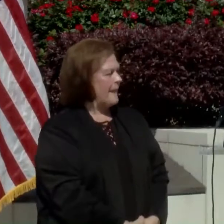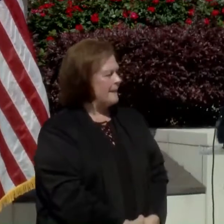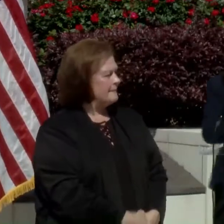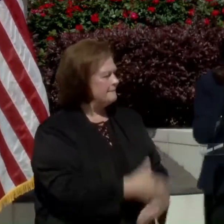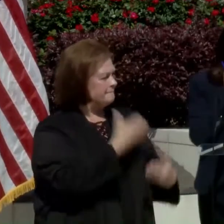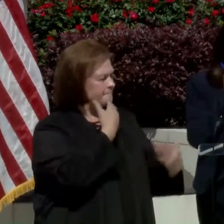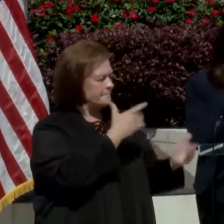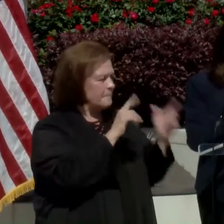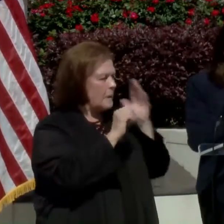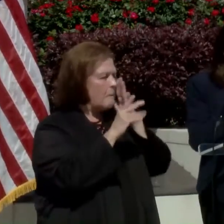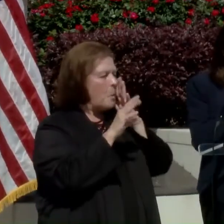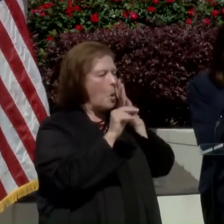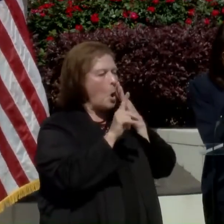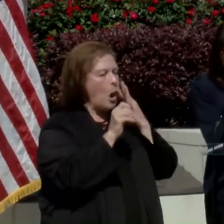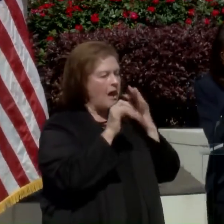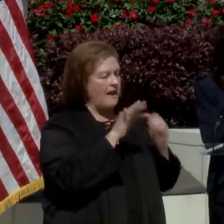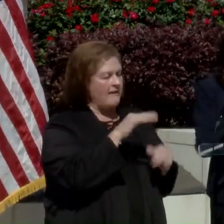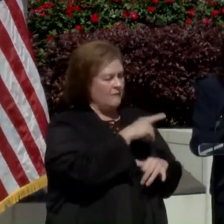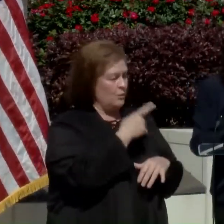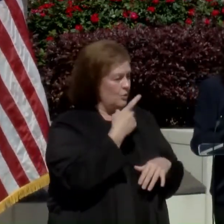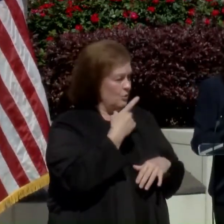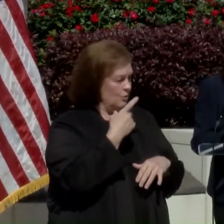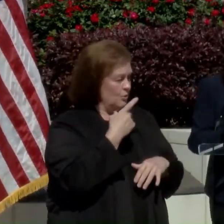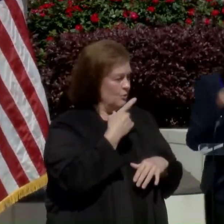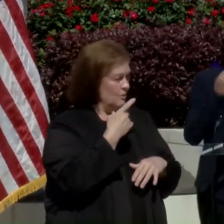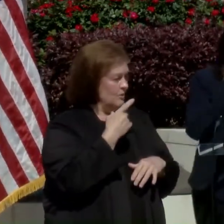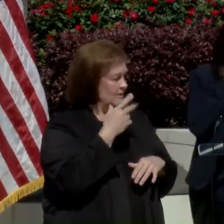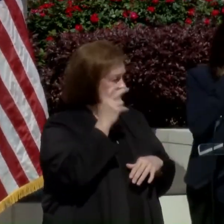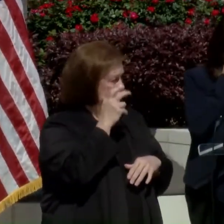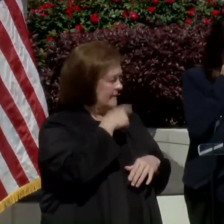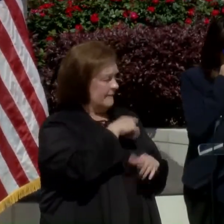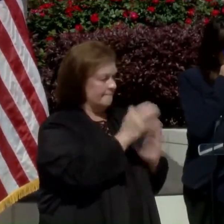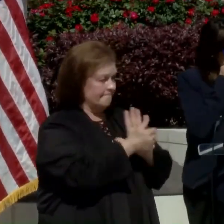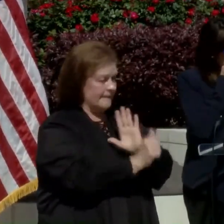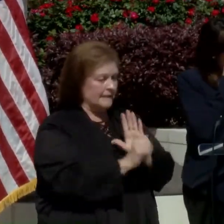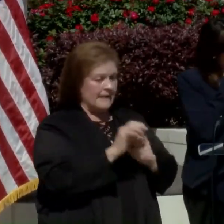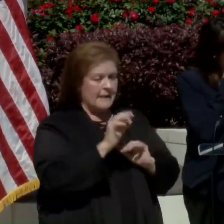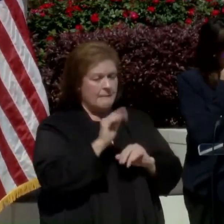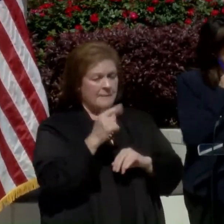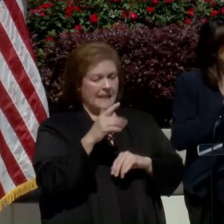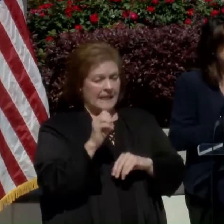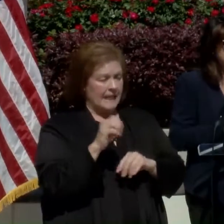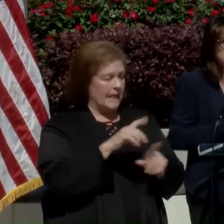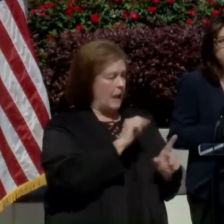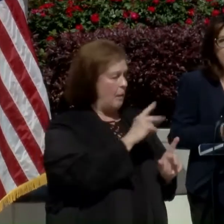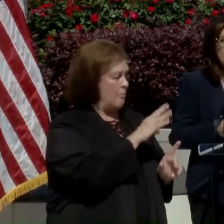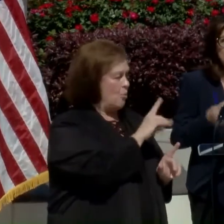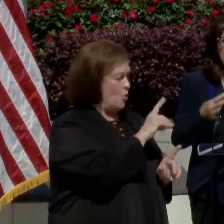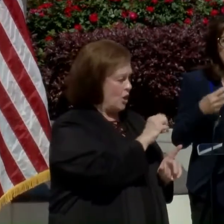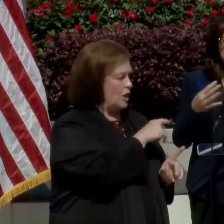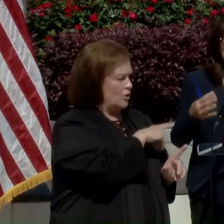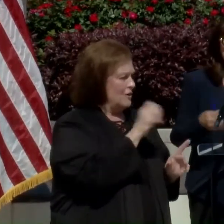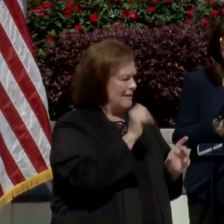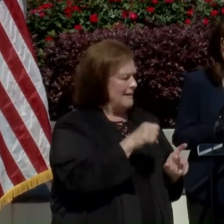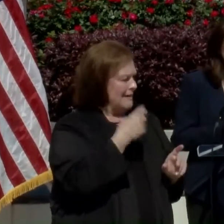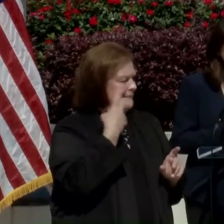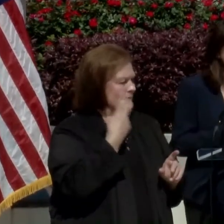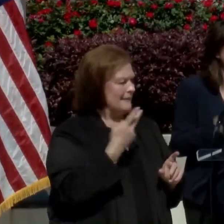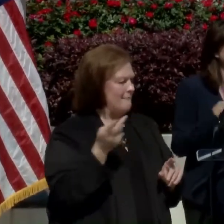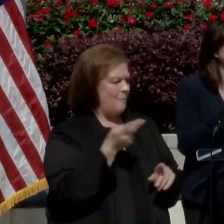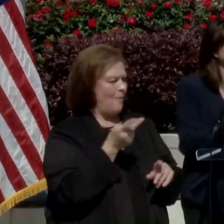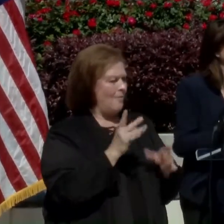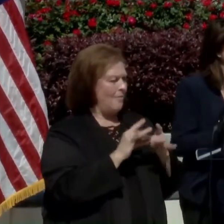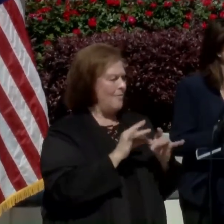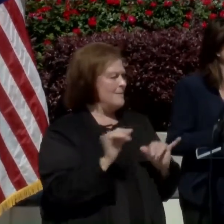Thank you, Dr. Laborde. So if you listen to, um, our experts, Dr. Abraham McGee and Dr. Laborde, you can find the common themes of